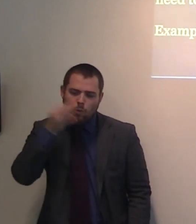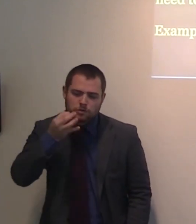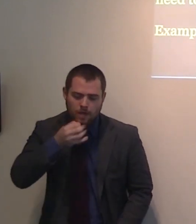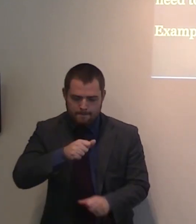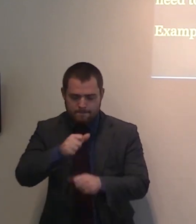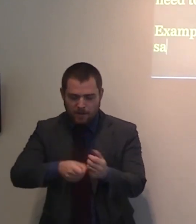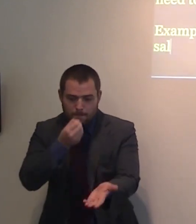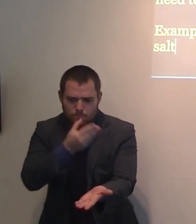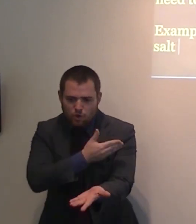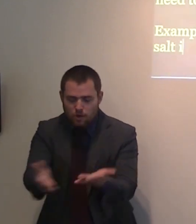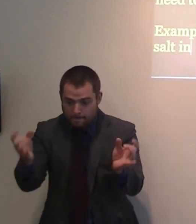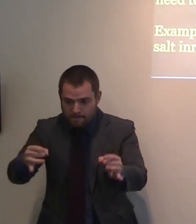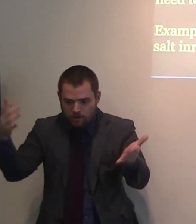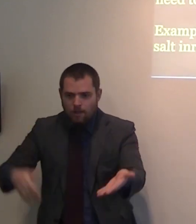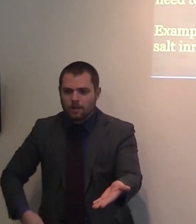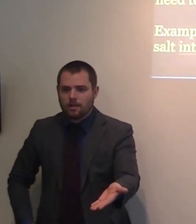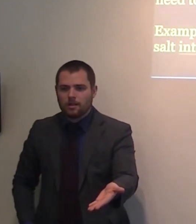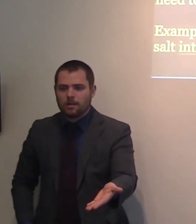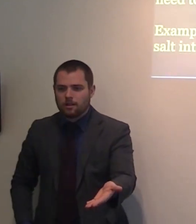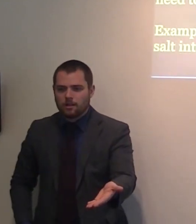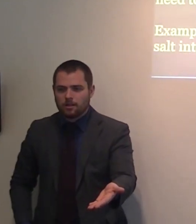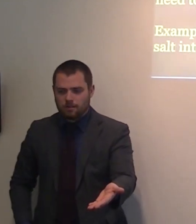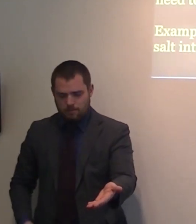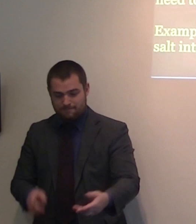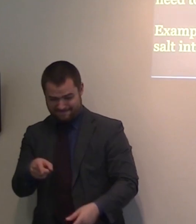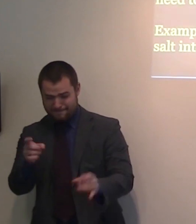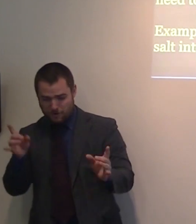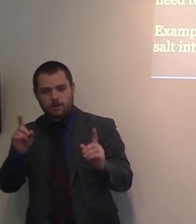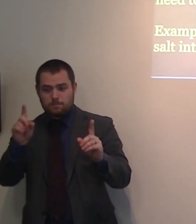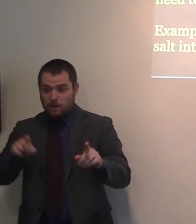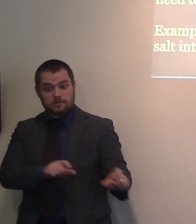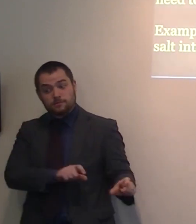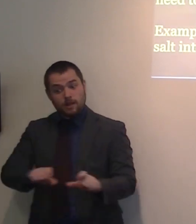have been filtered through rocks and minerals, including salt.